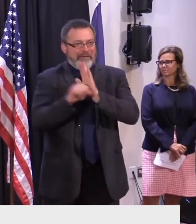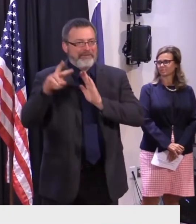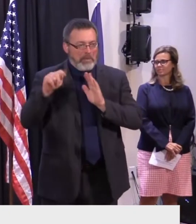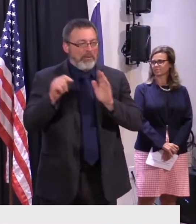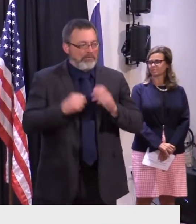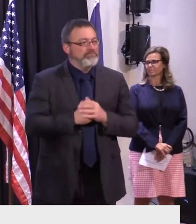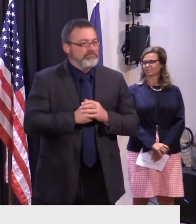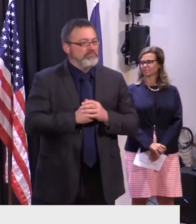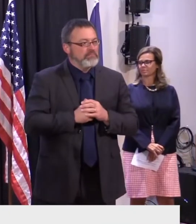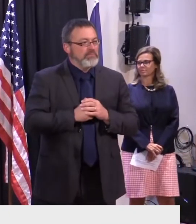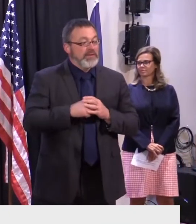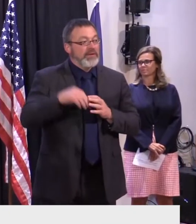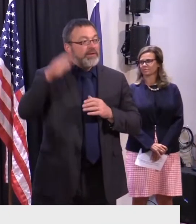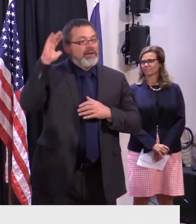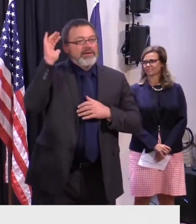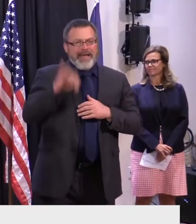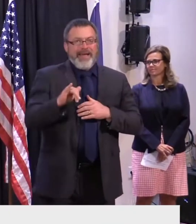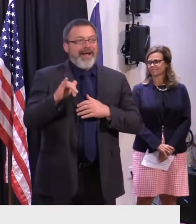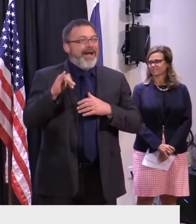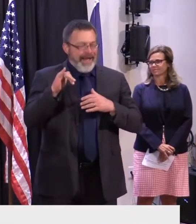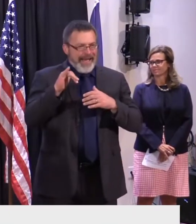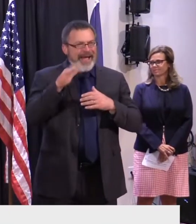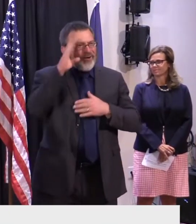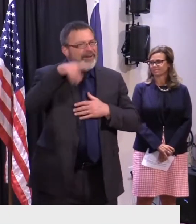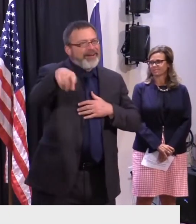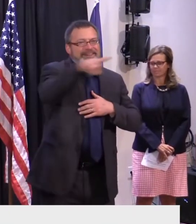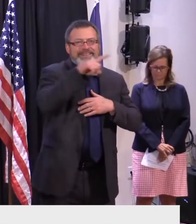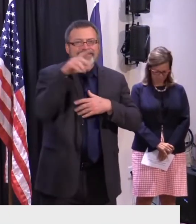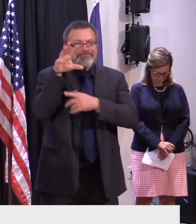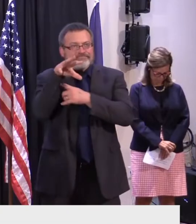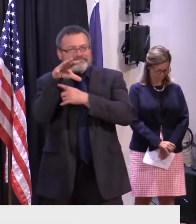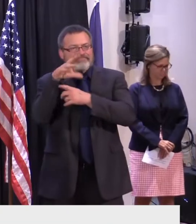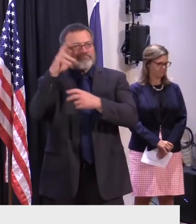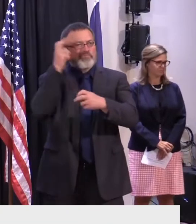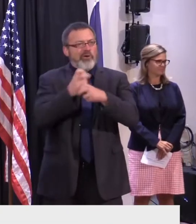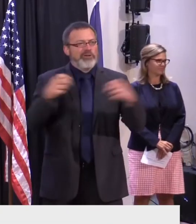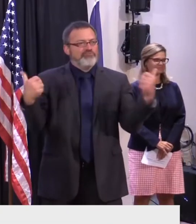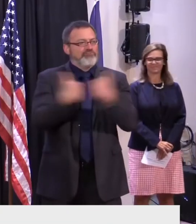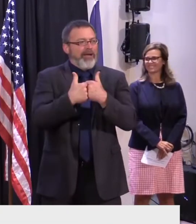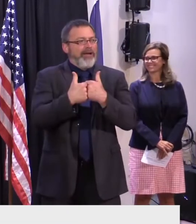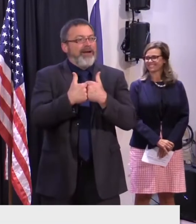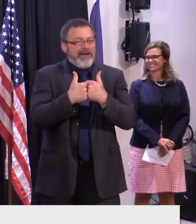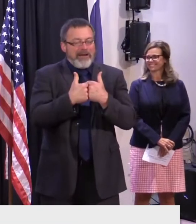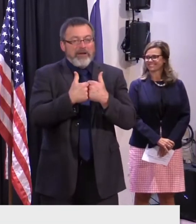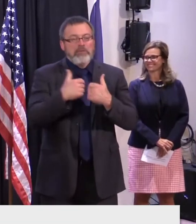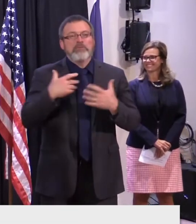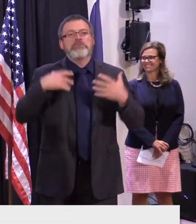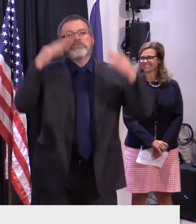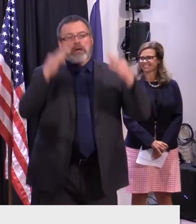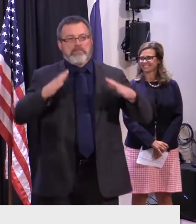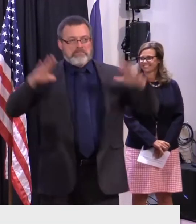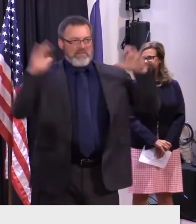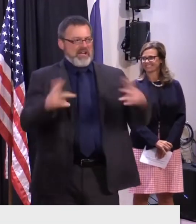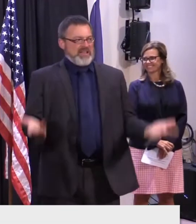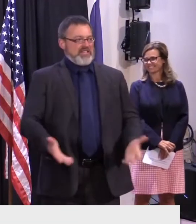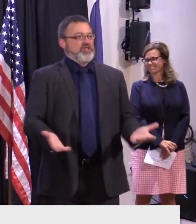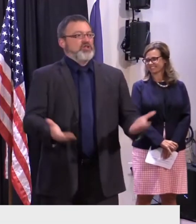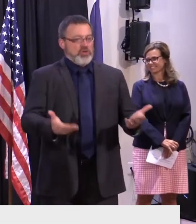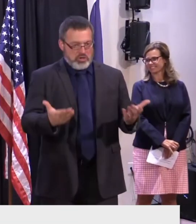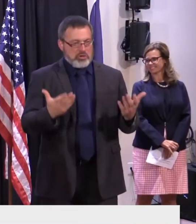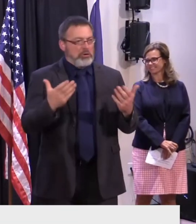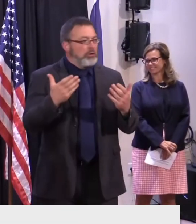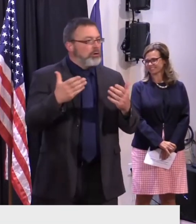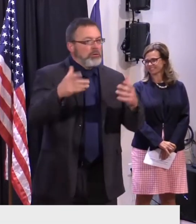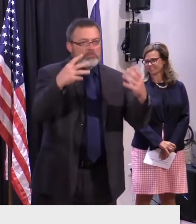these when we're in different parts of the state so we thought it would be a good idea to have one in the pavilion so more could call in if they